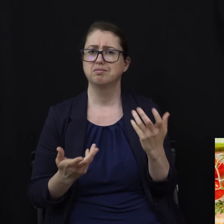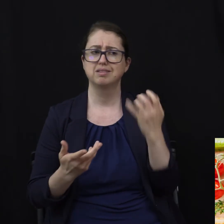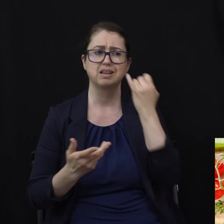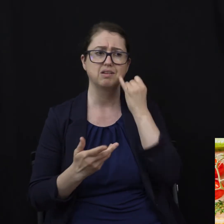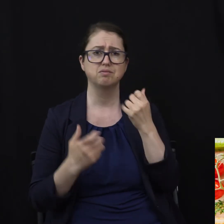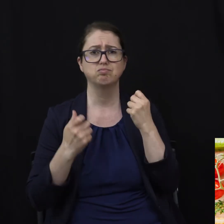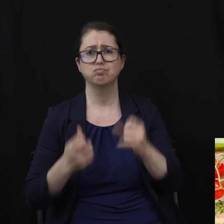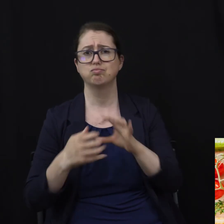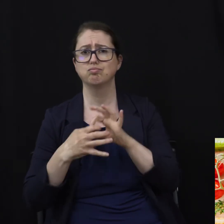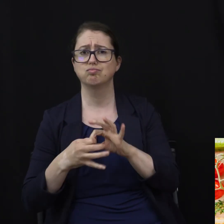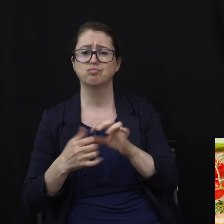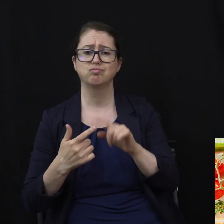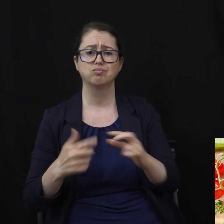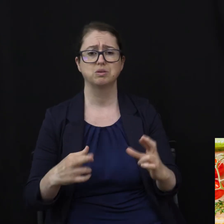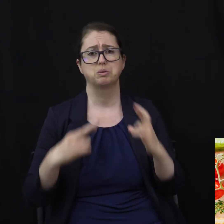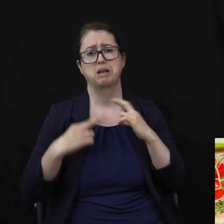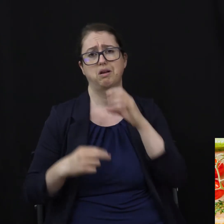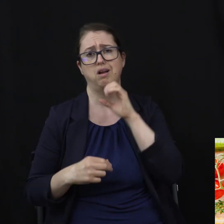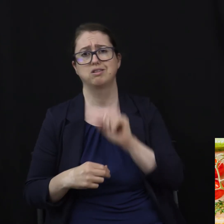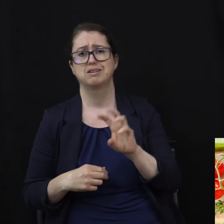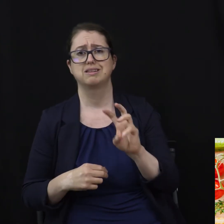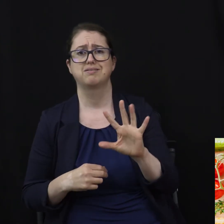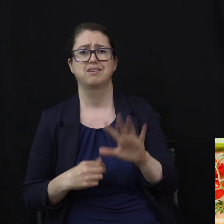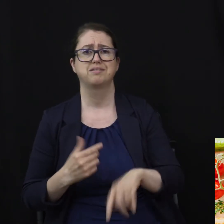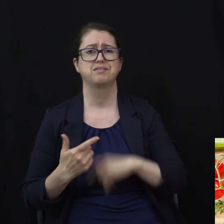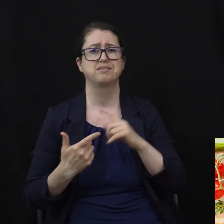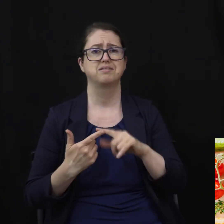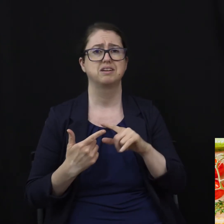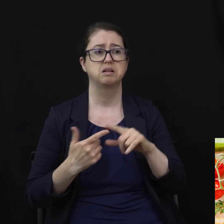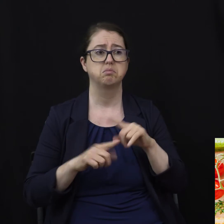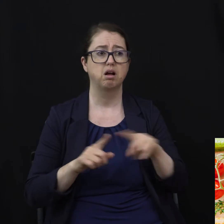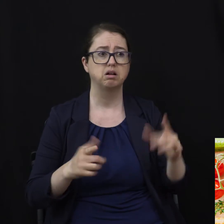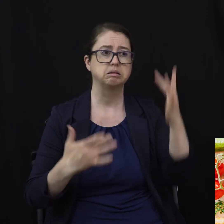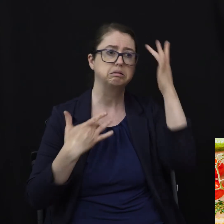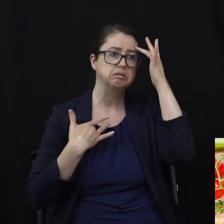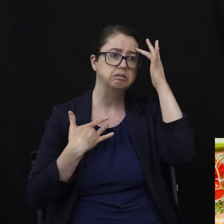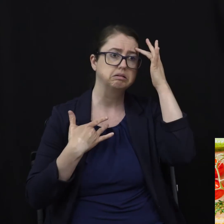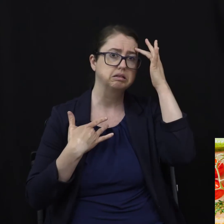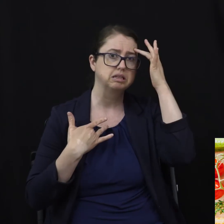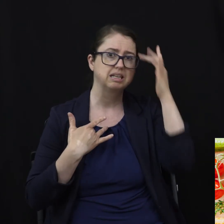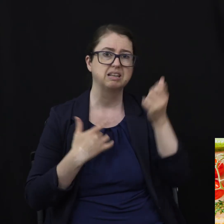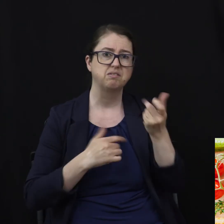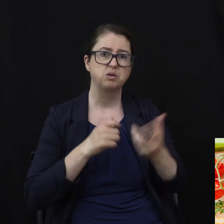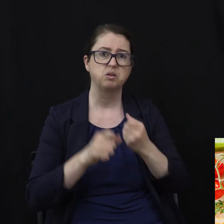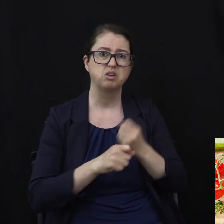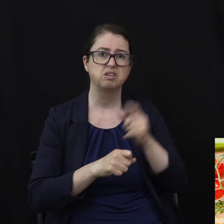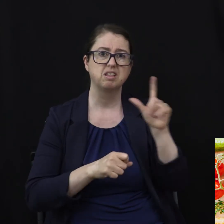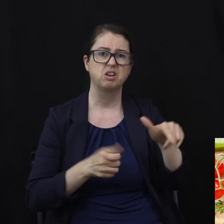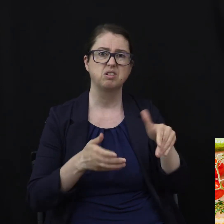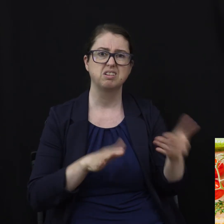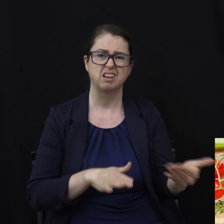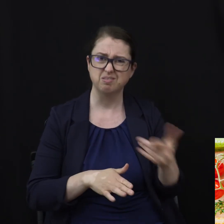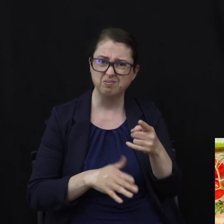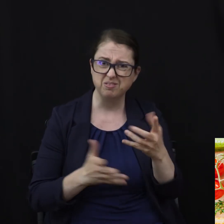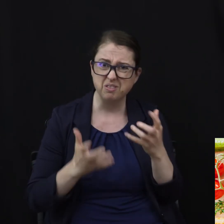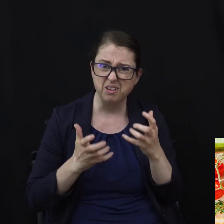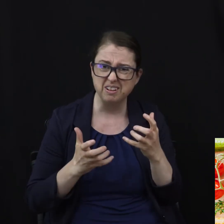retire at 65, and be sick and diseased and die a few years later? Who wants that? Physical fitness and